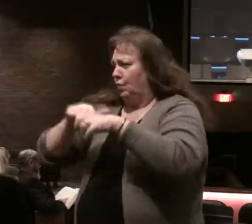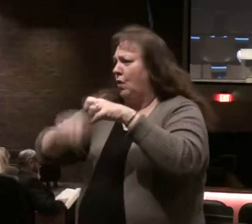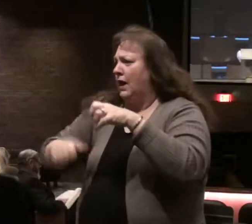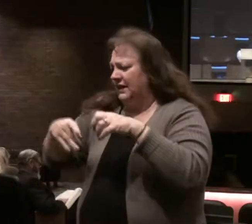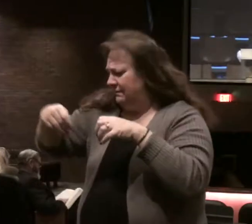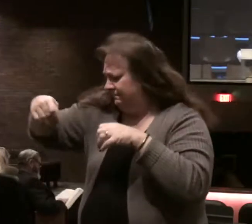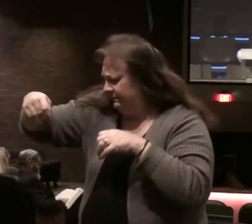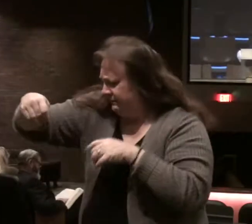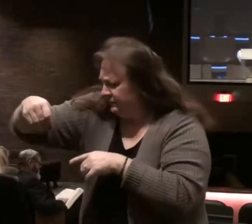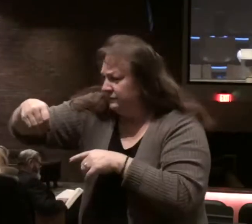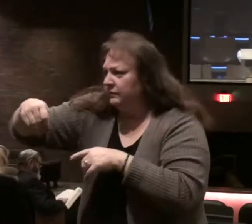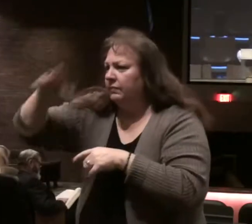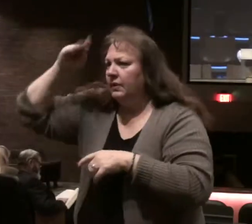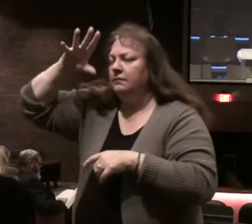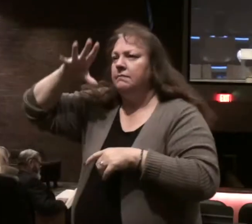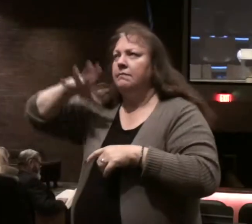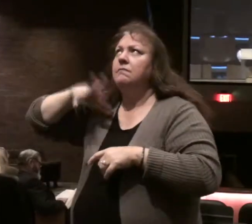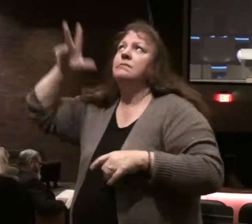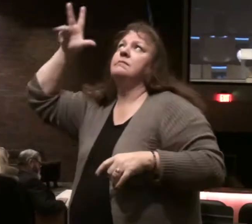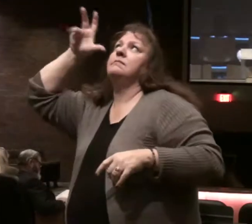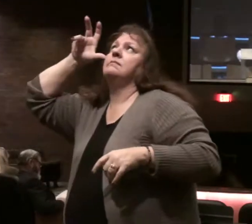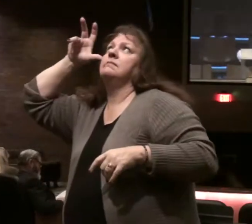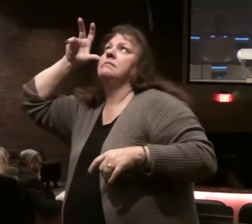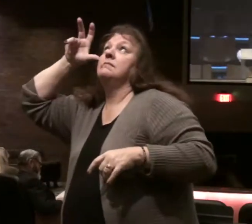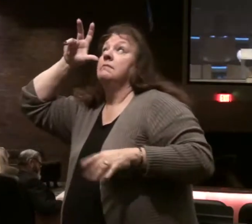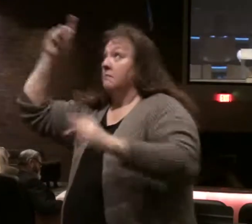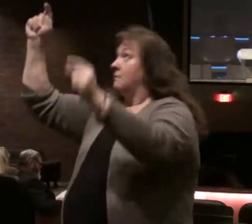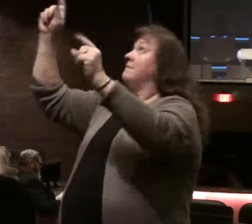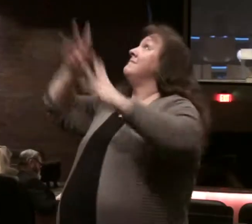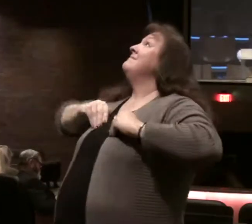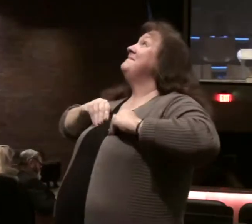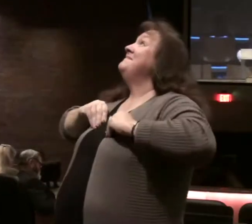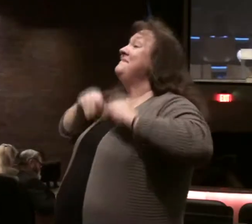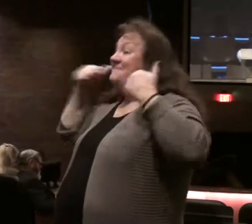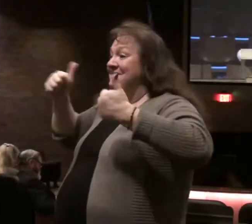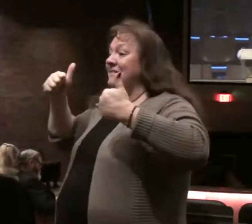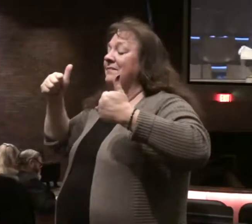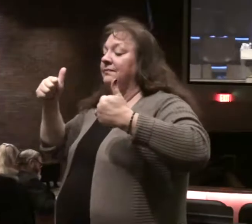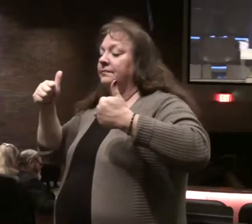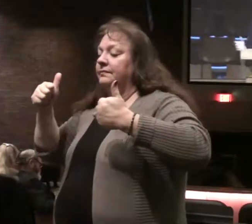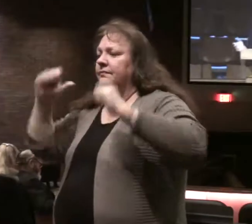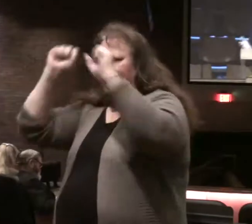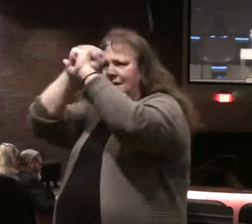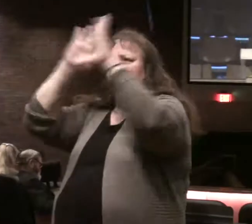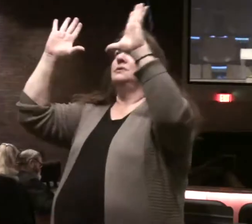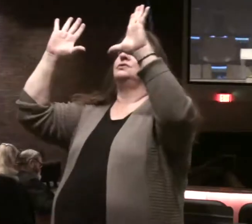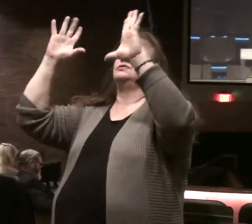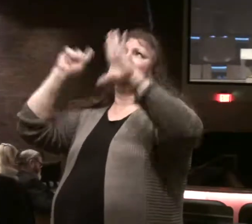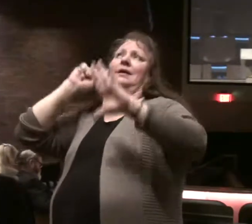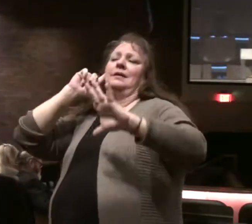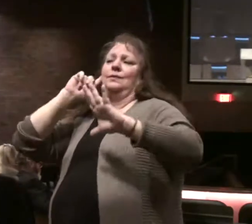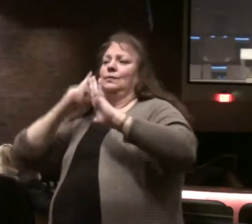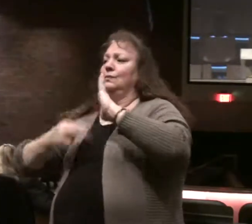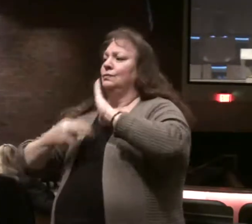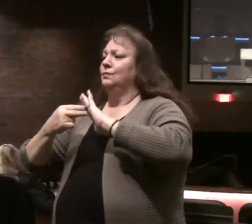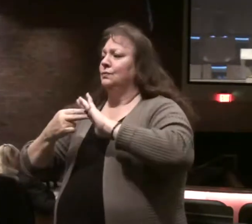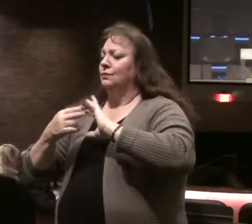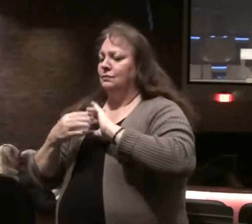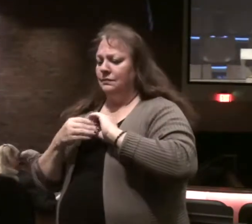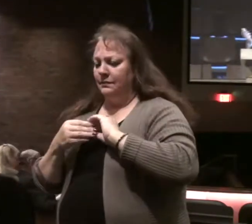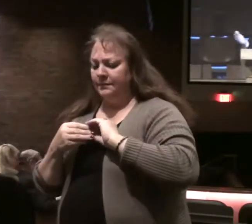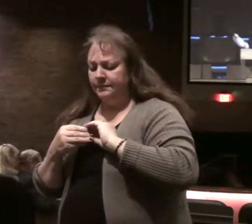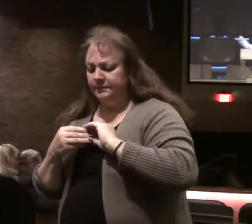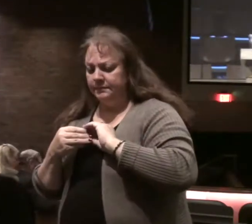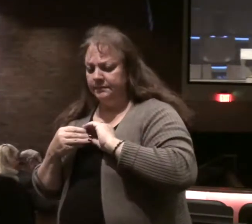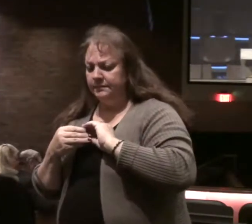place this is a man who hears the word and immediately receives it with joy. Picture someone receives the message of the